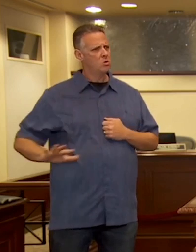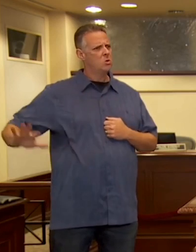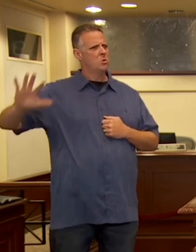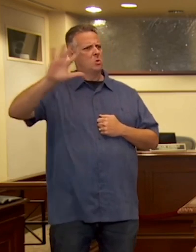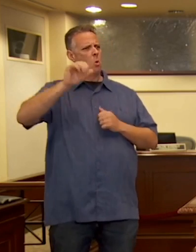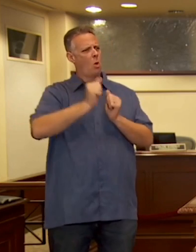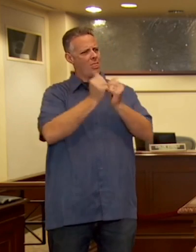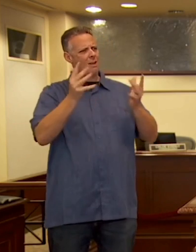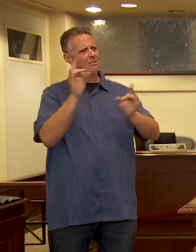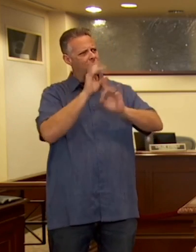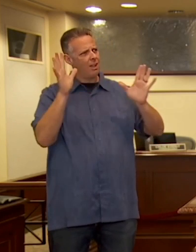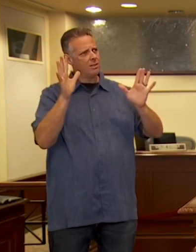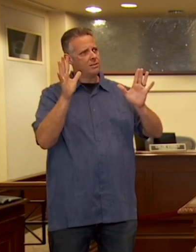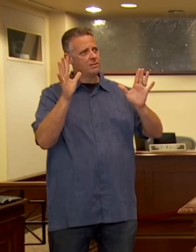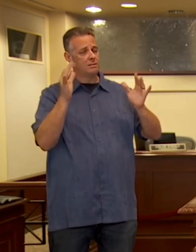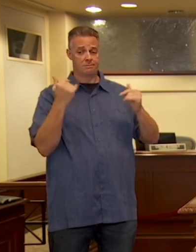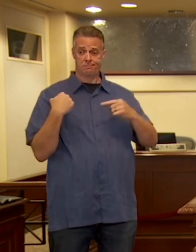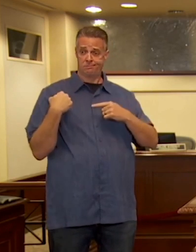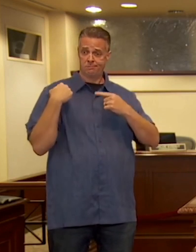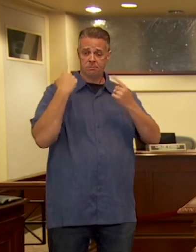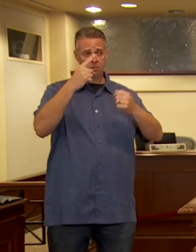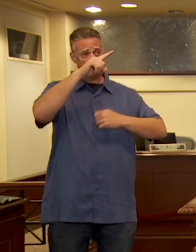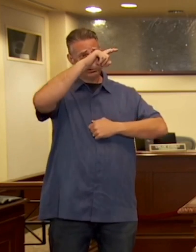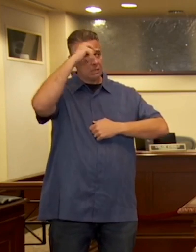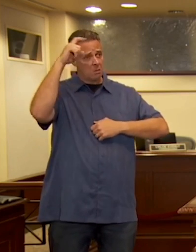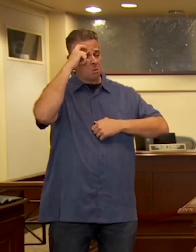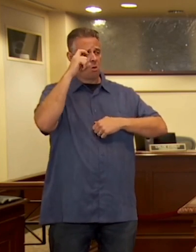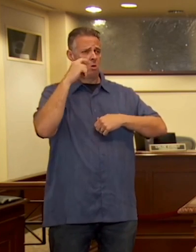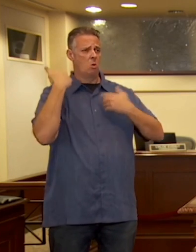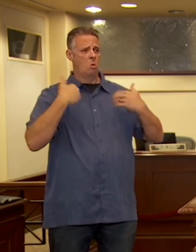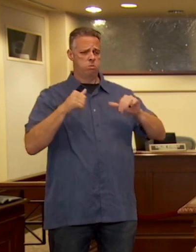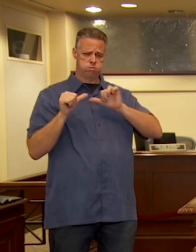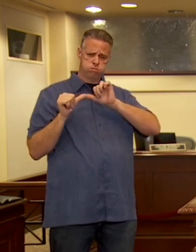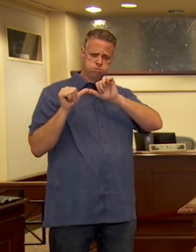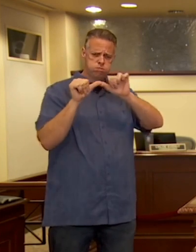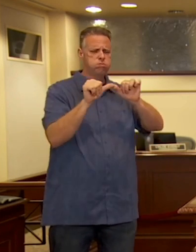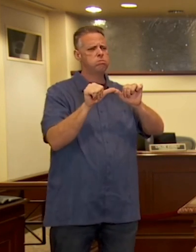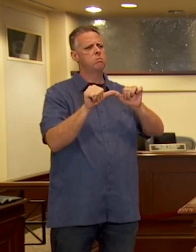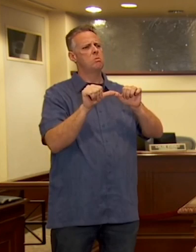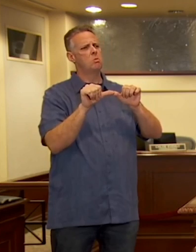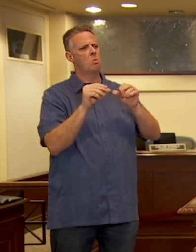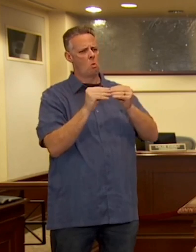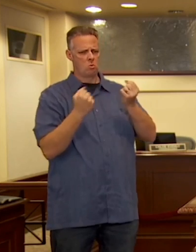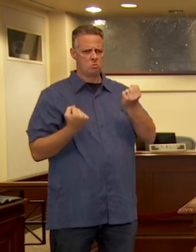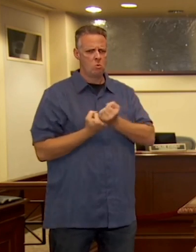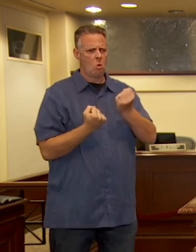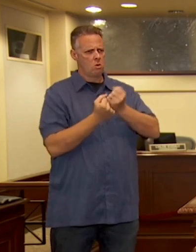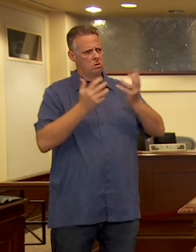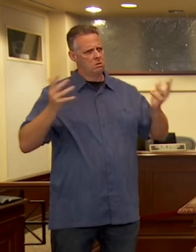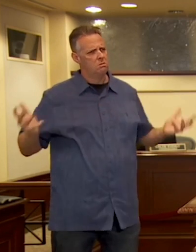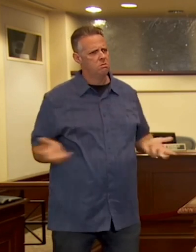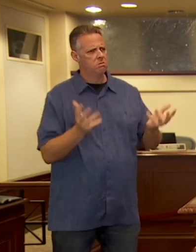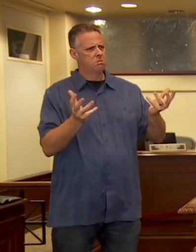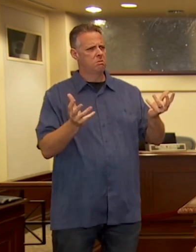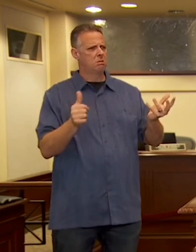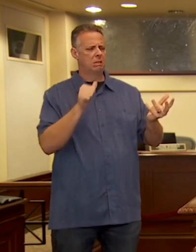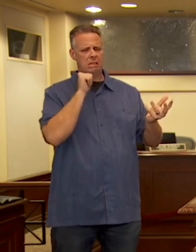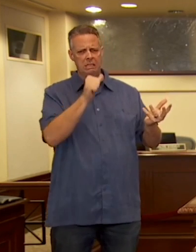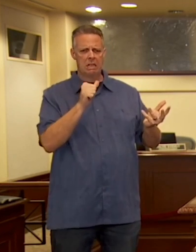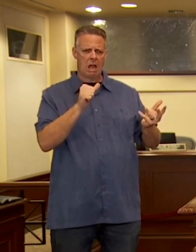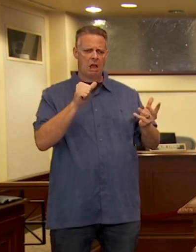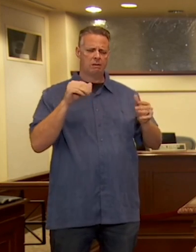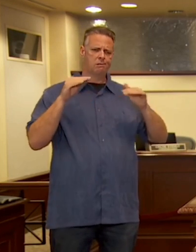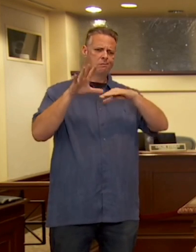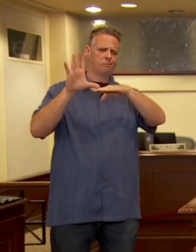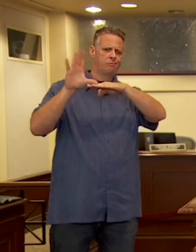see more of it where they're going to continue to turn up the rhetoric, turn up the heat while they're blaming Trump for inciting this violence. It's going to be them out